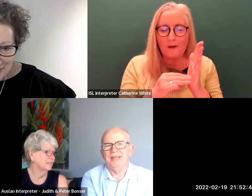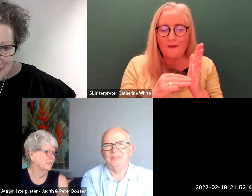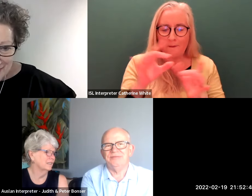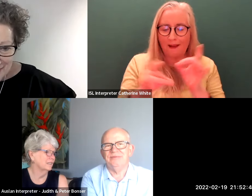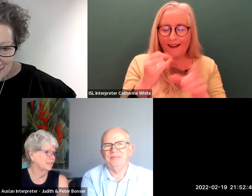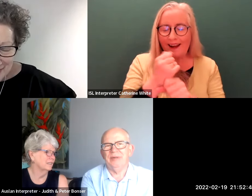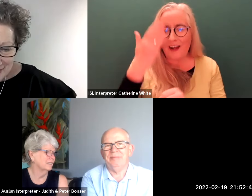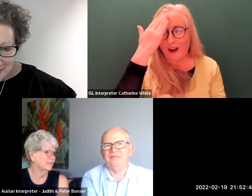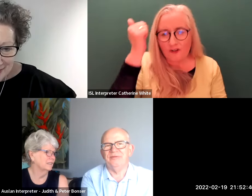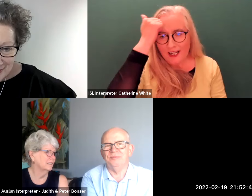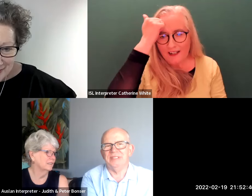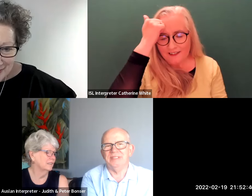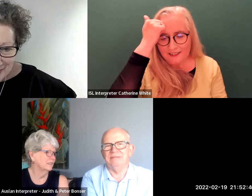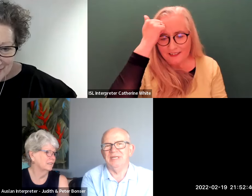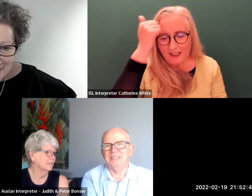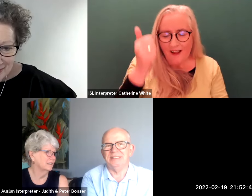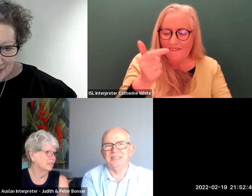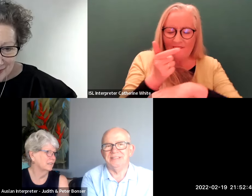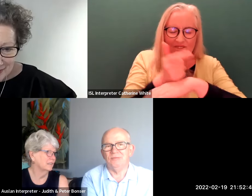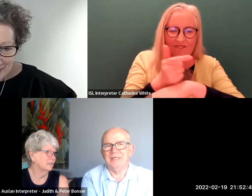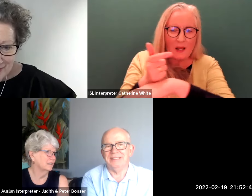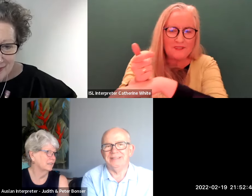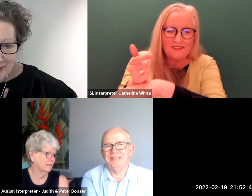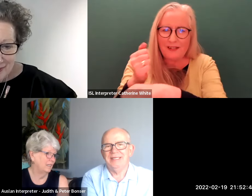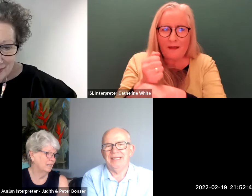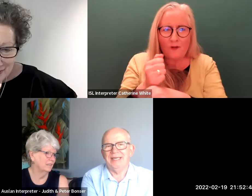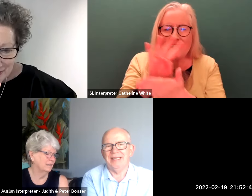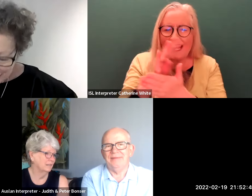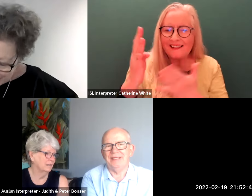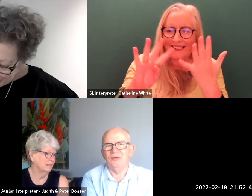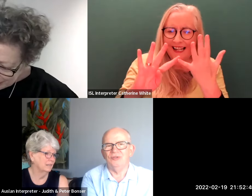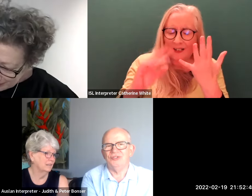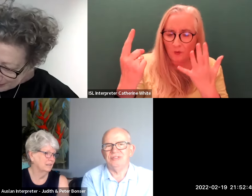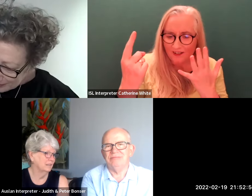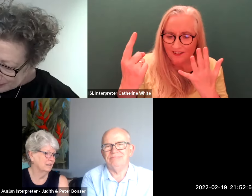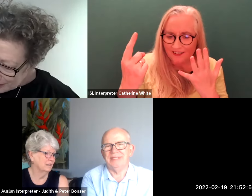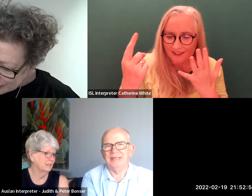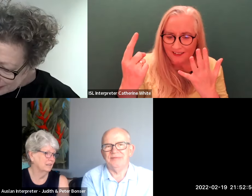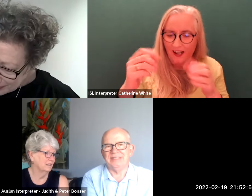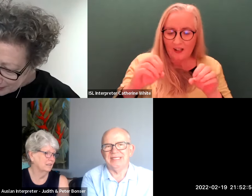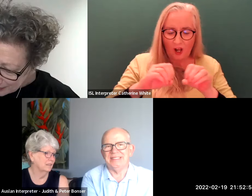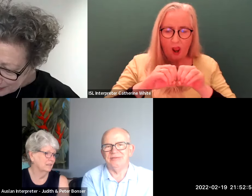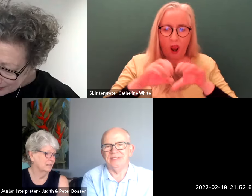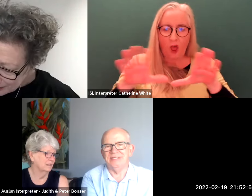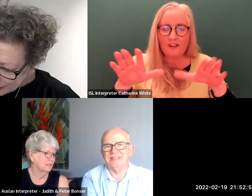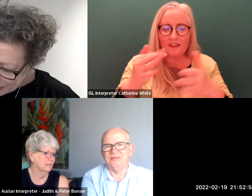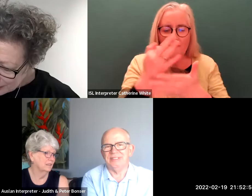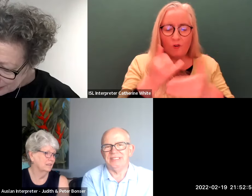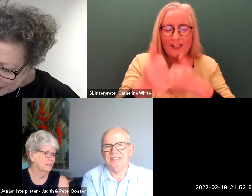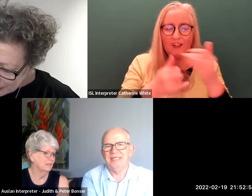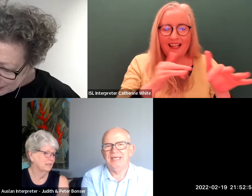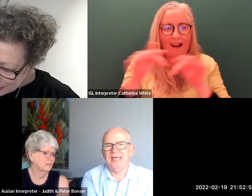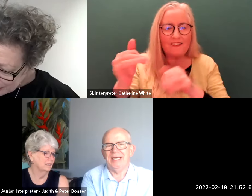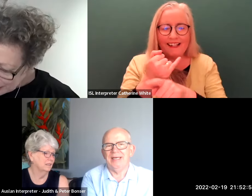was probably filmed in 1991 and then launched a couple of years later in 93